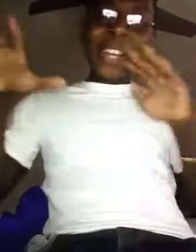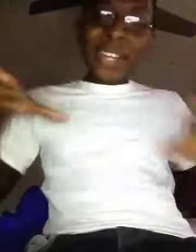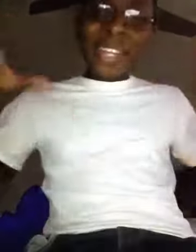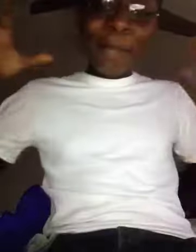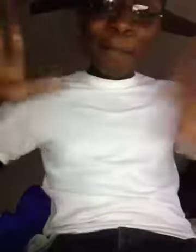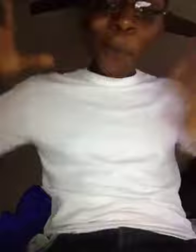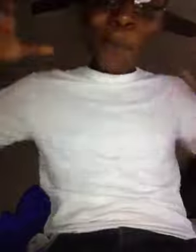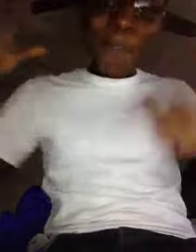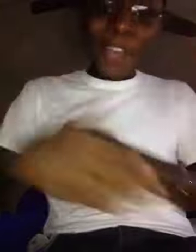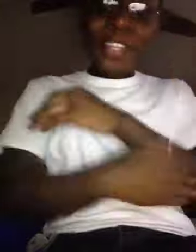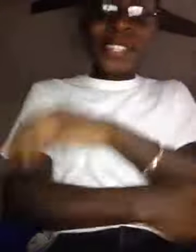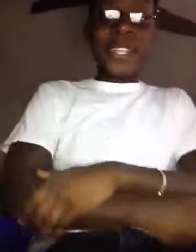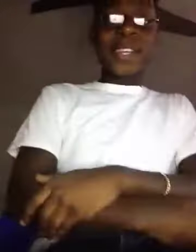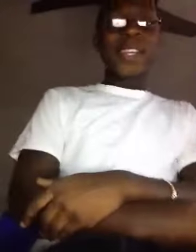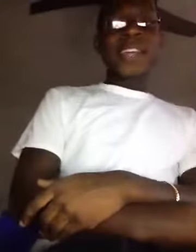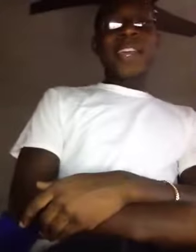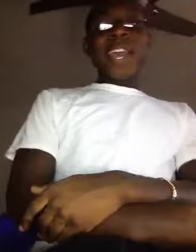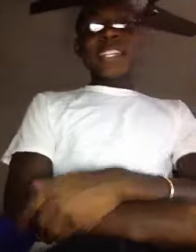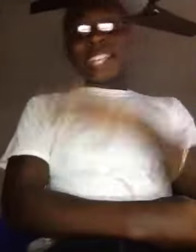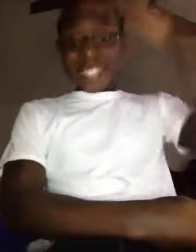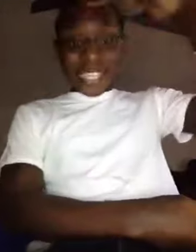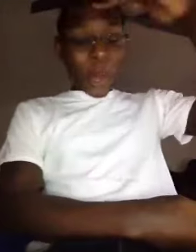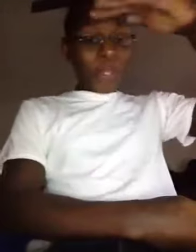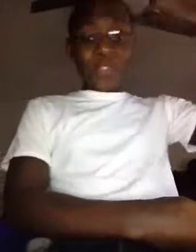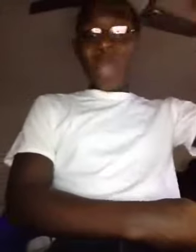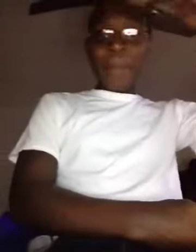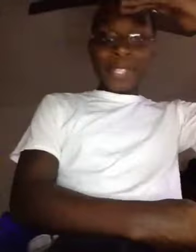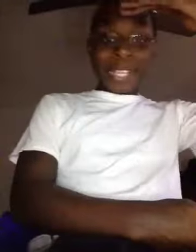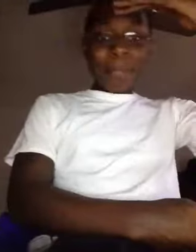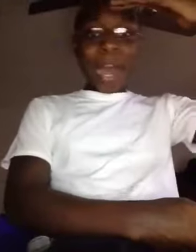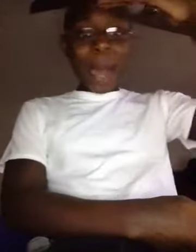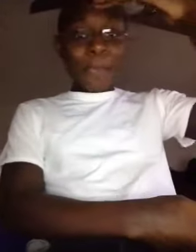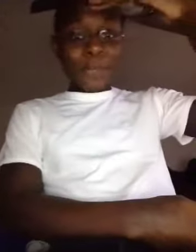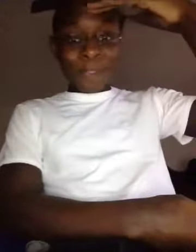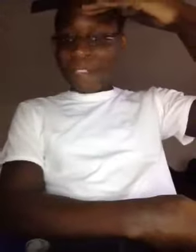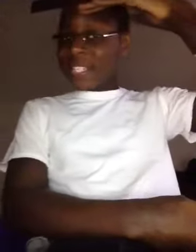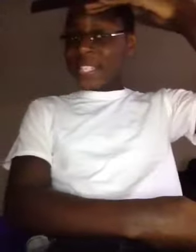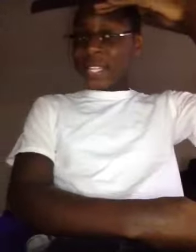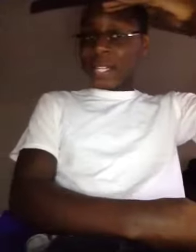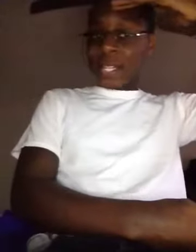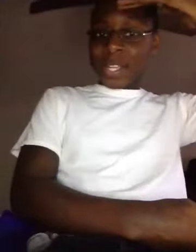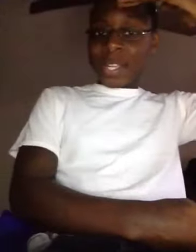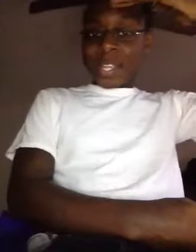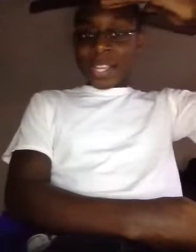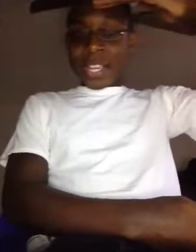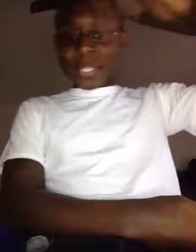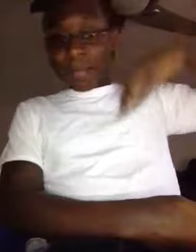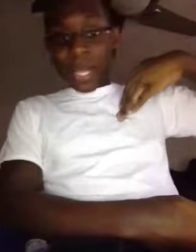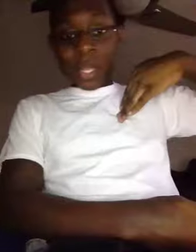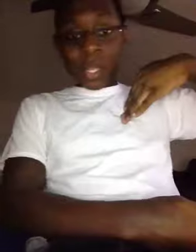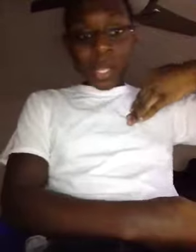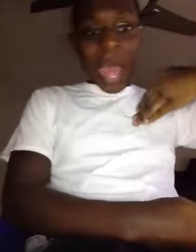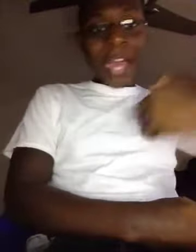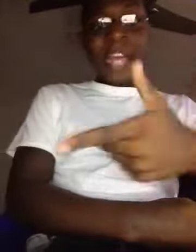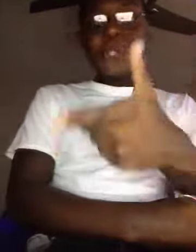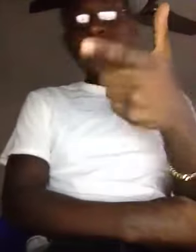clean motivation, cause I see all these rappers in my observation, cause me, I got true